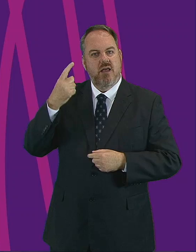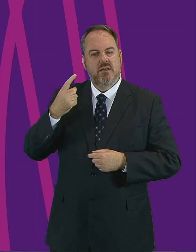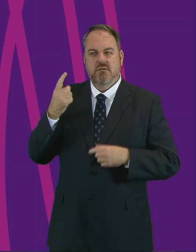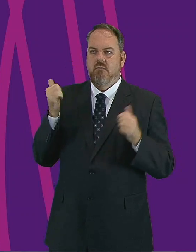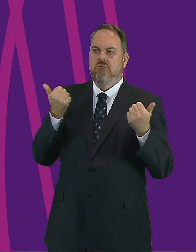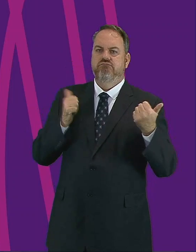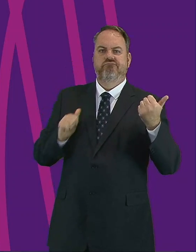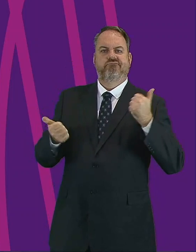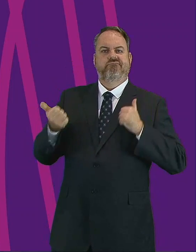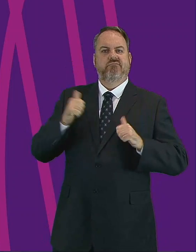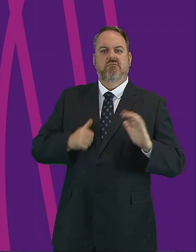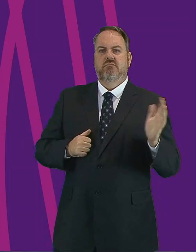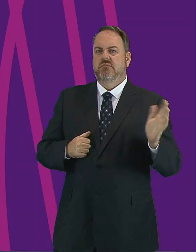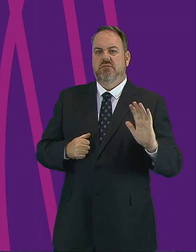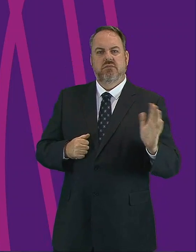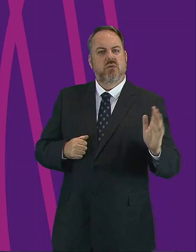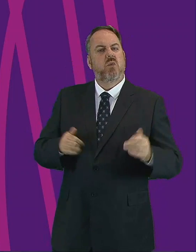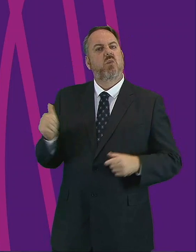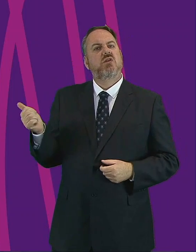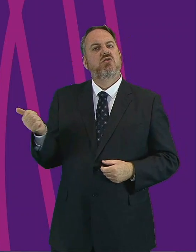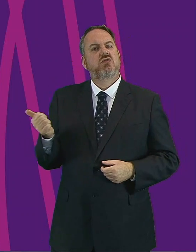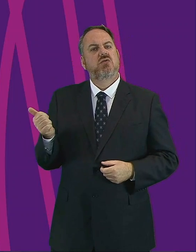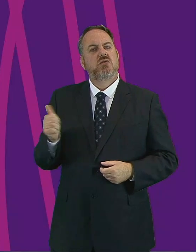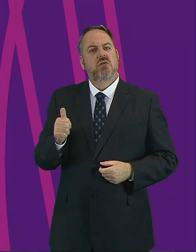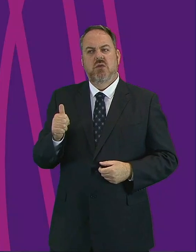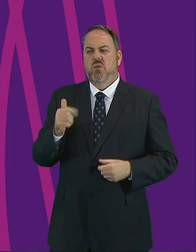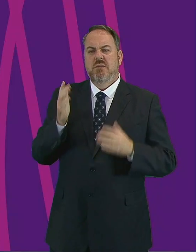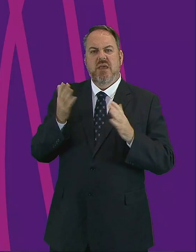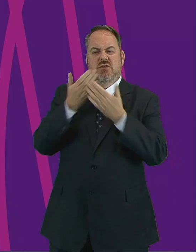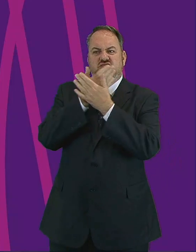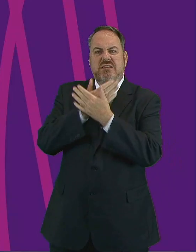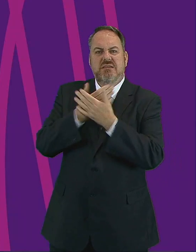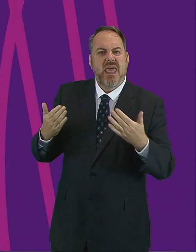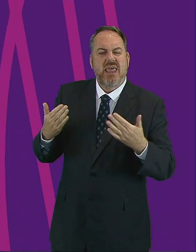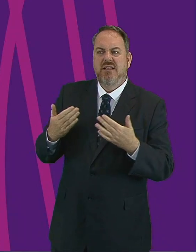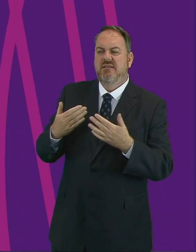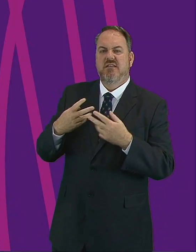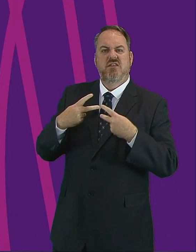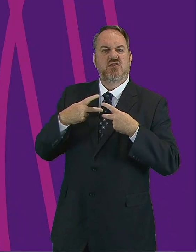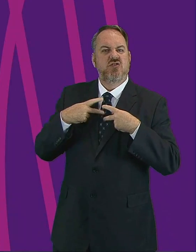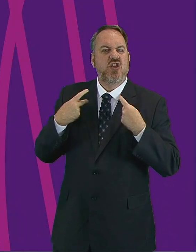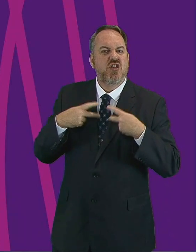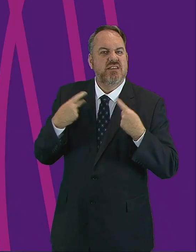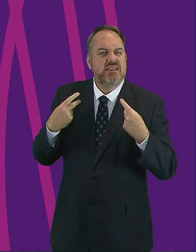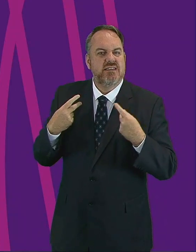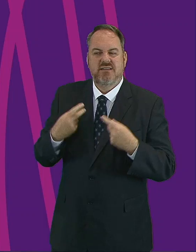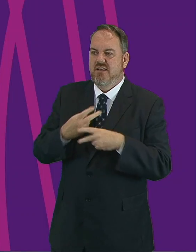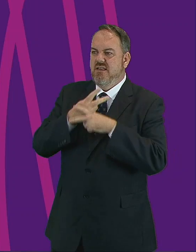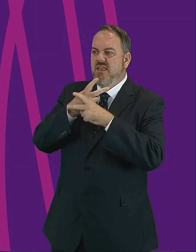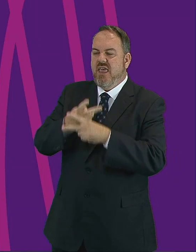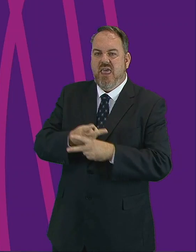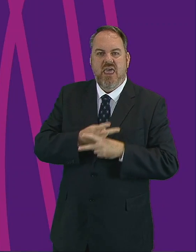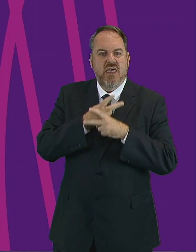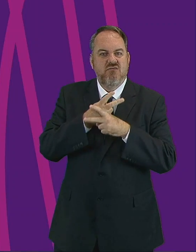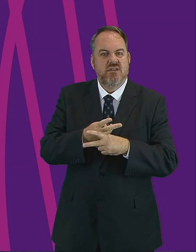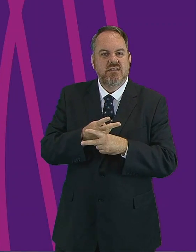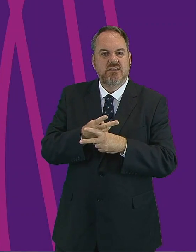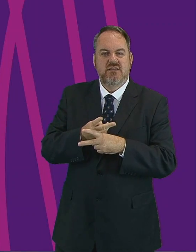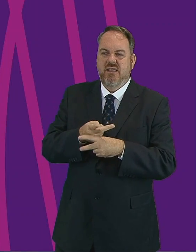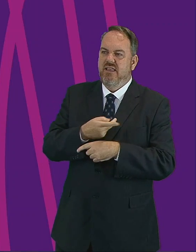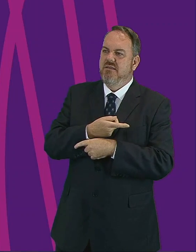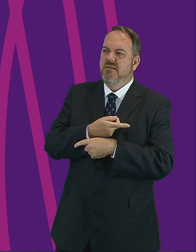we not, are not nurses and care workers seem to be the greatest among us?